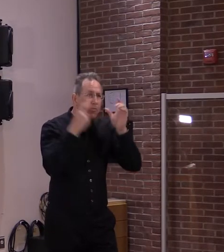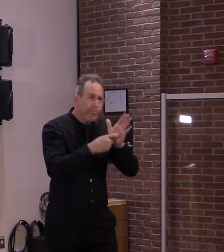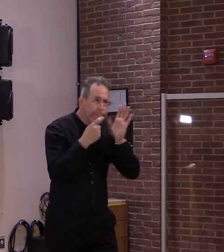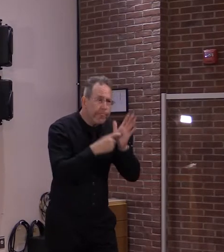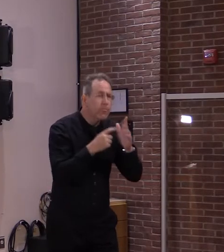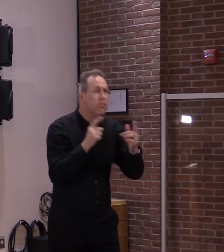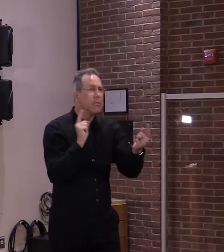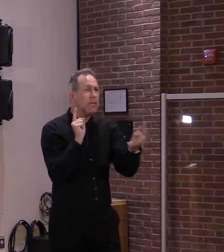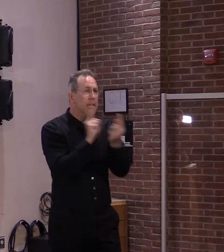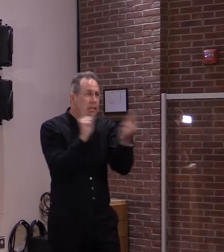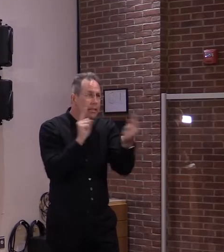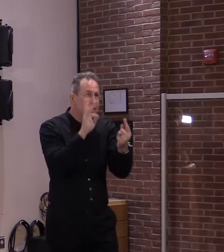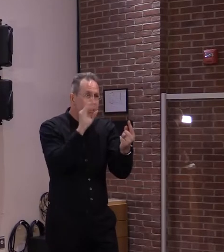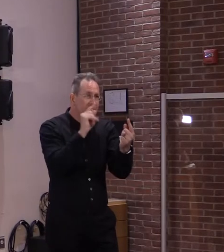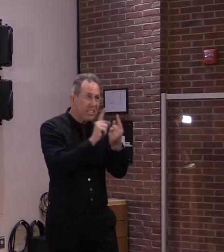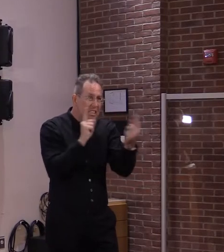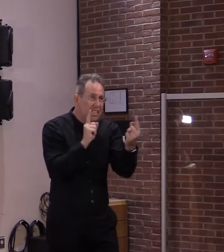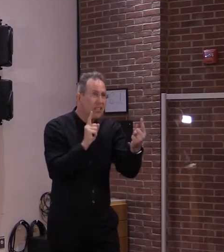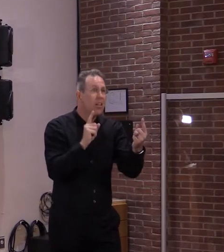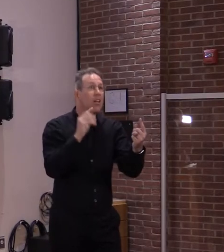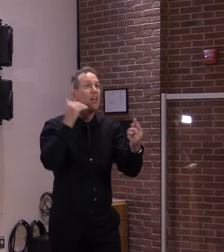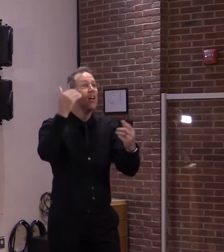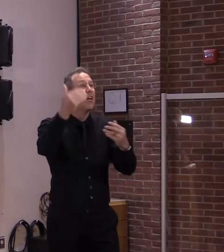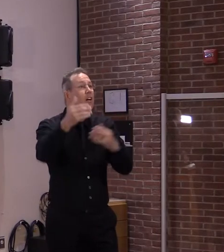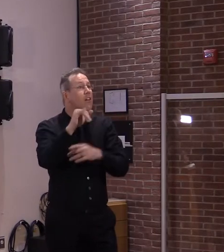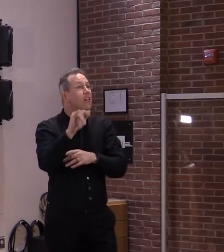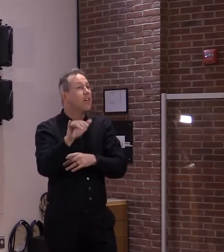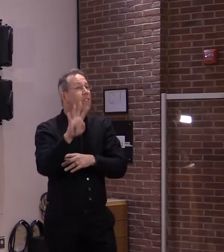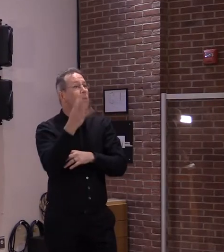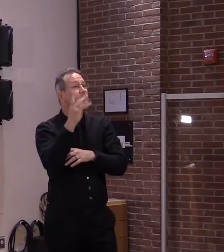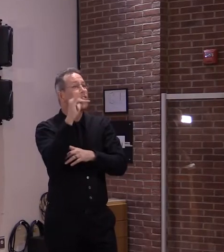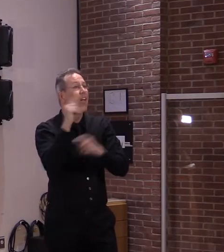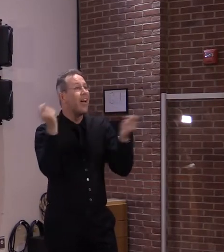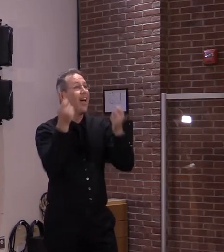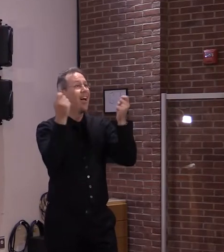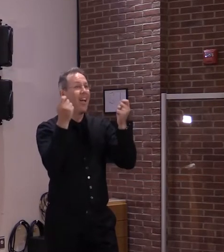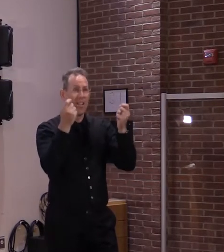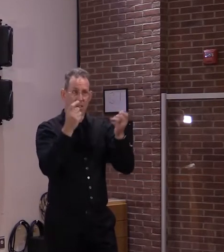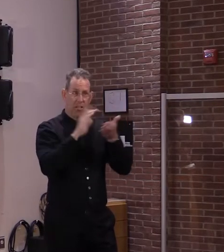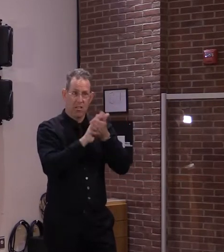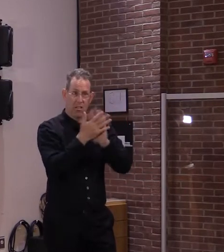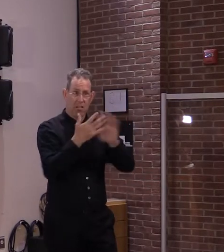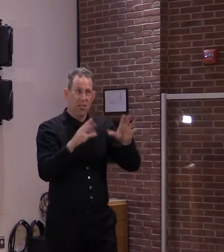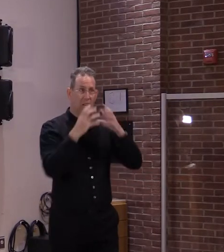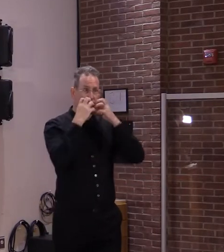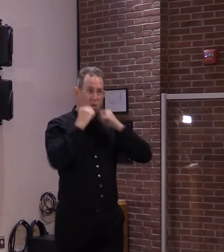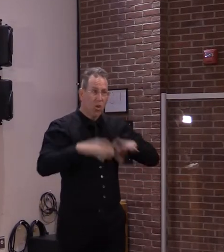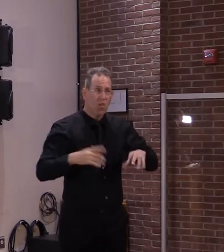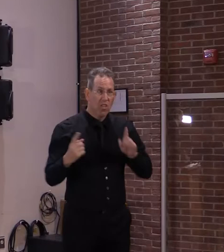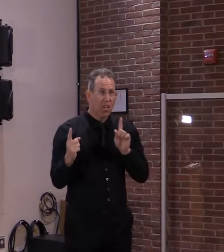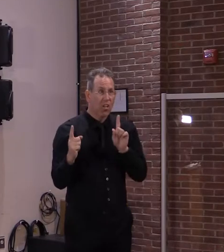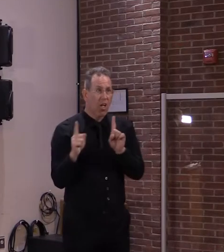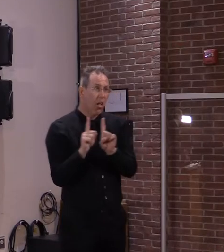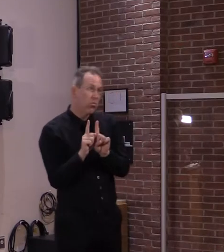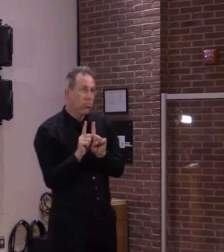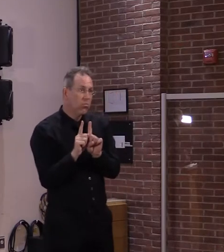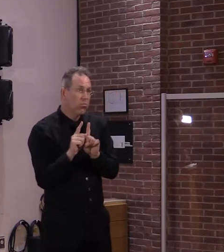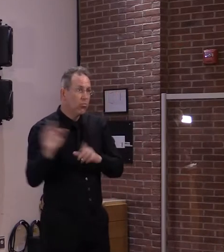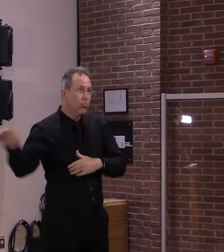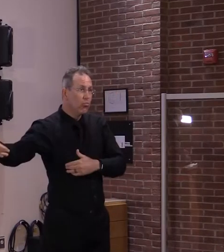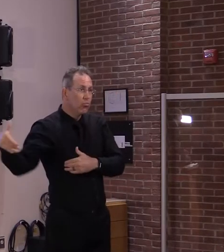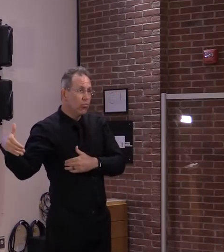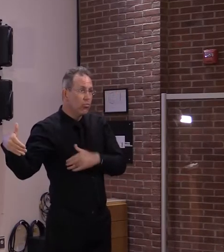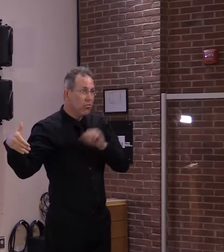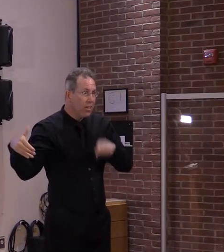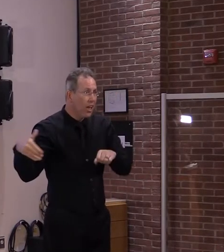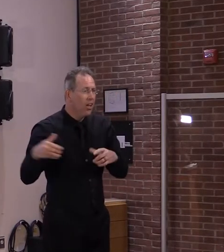Okay, so when you look closely at the Vermont Forward Plan, which I urge everyone to, during the